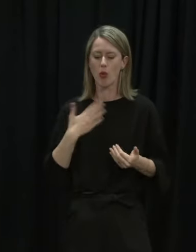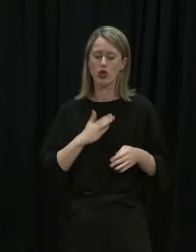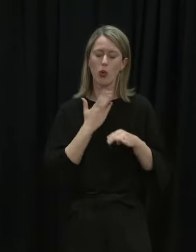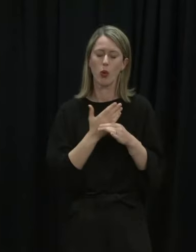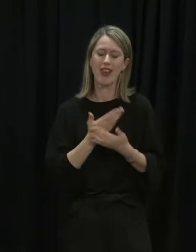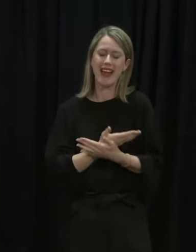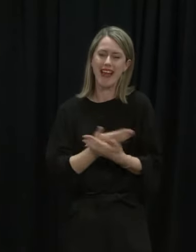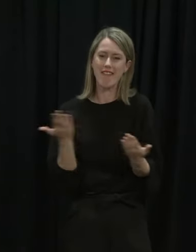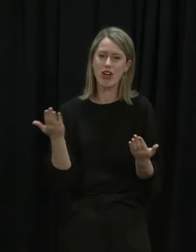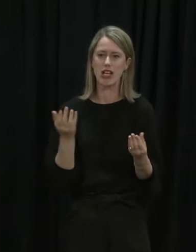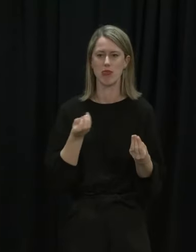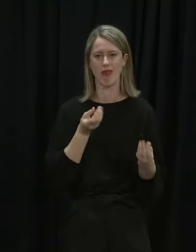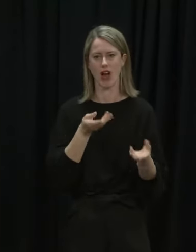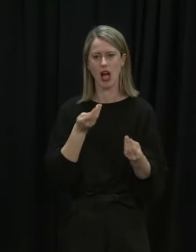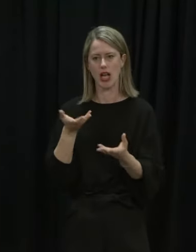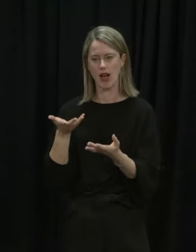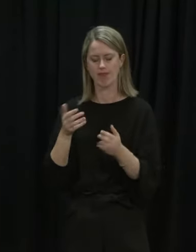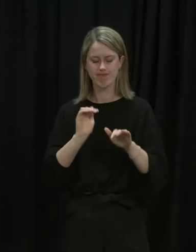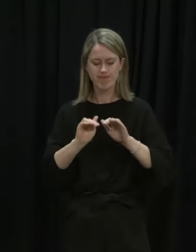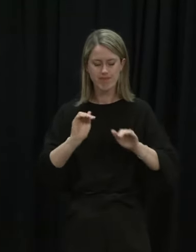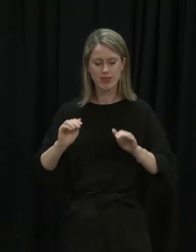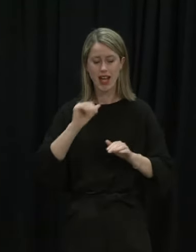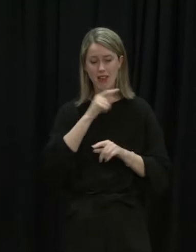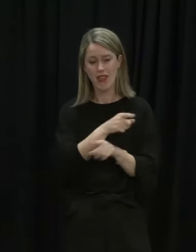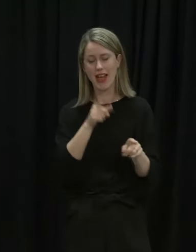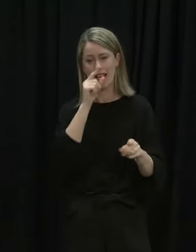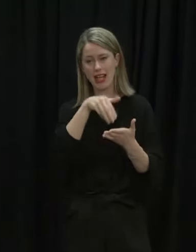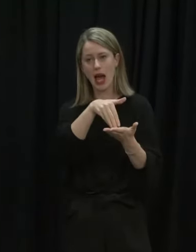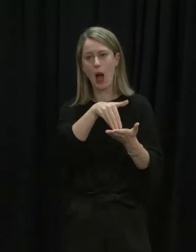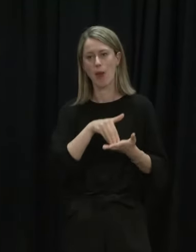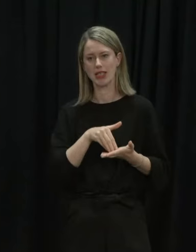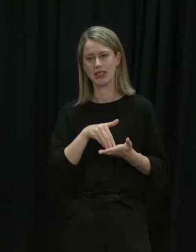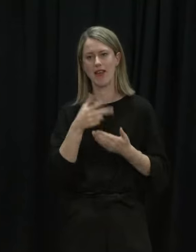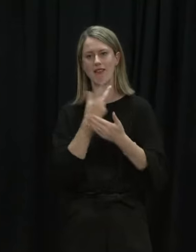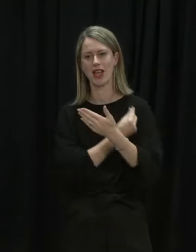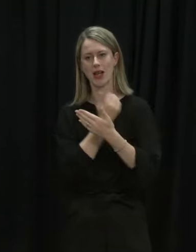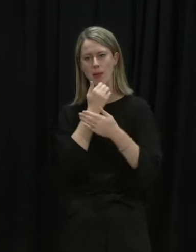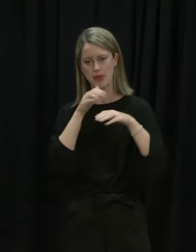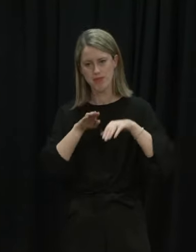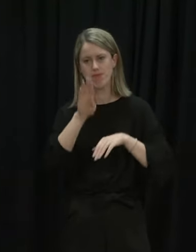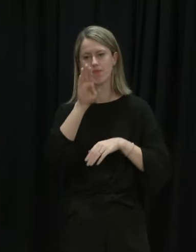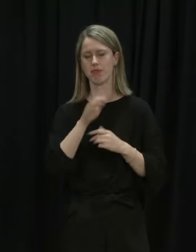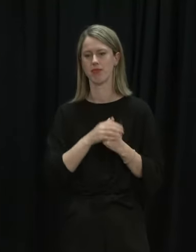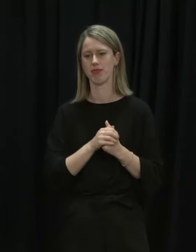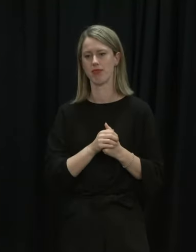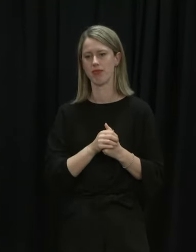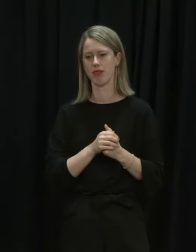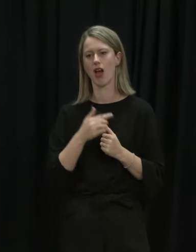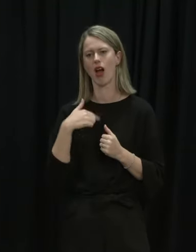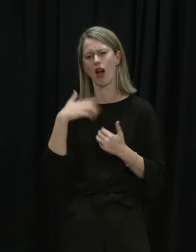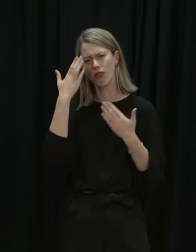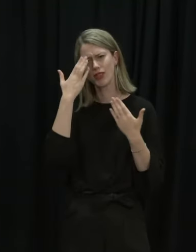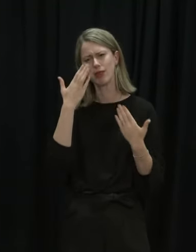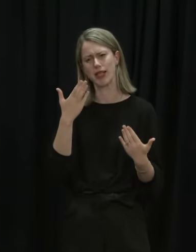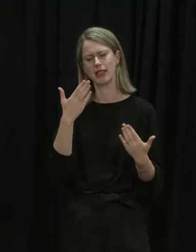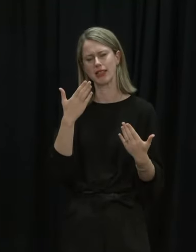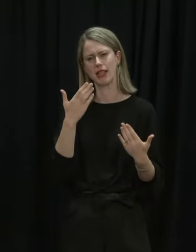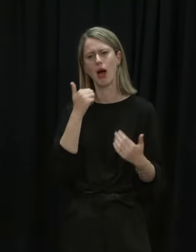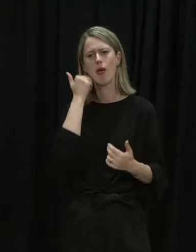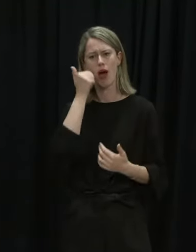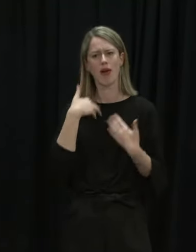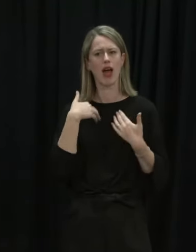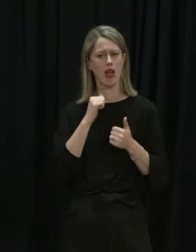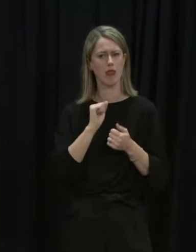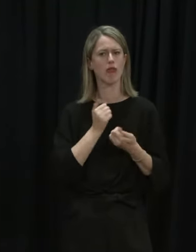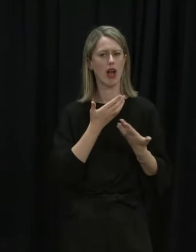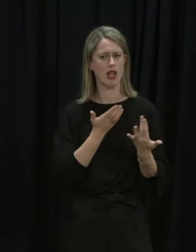every single provider who can and help us lift those vaccination rates. I absolutely respect that there are Maori health